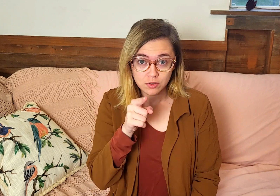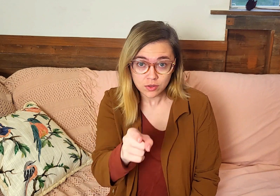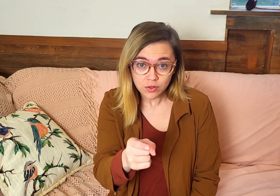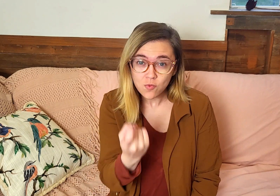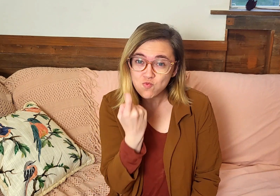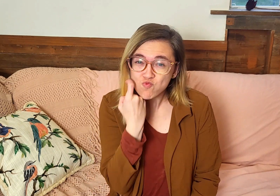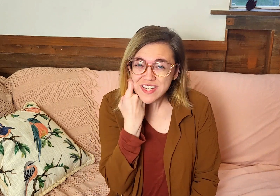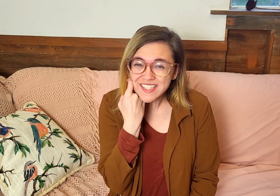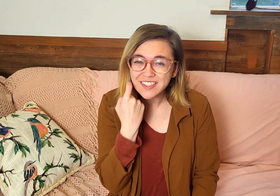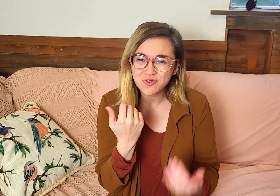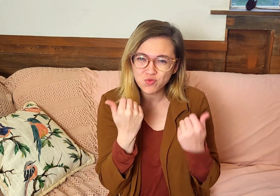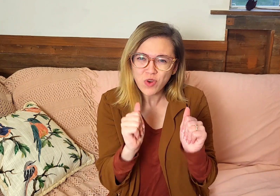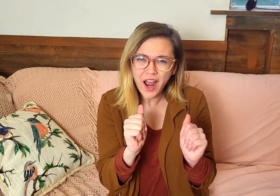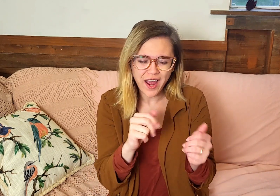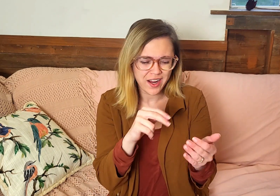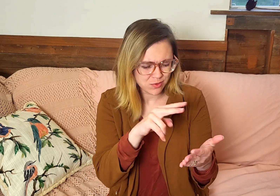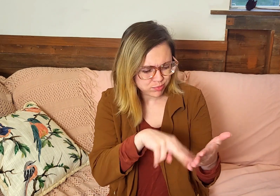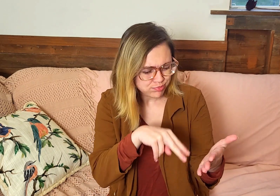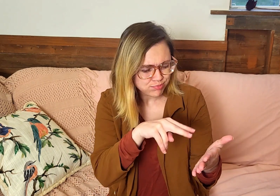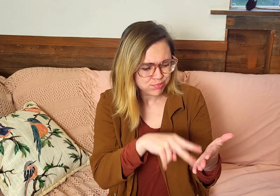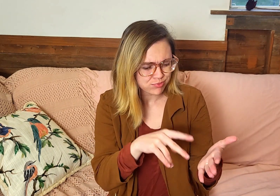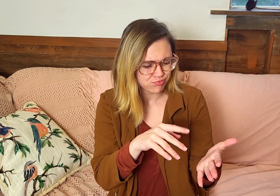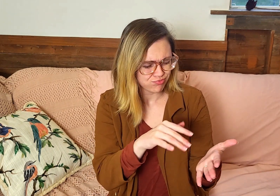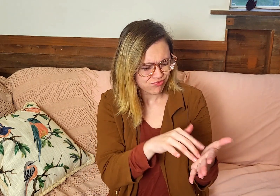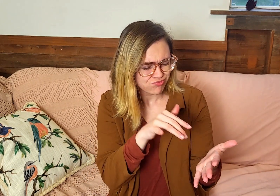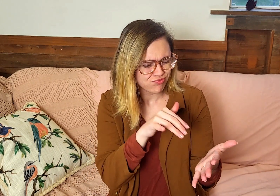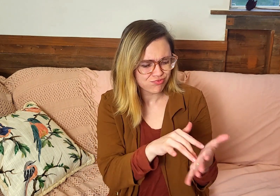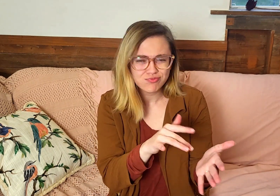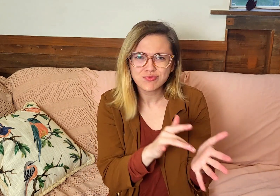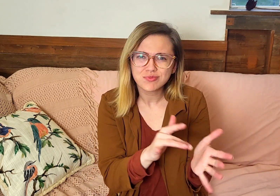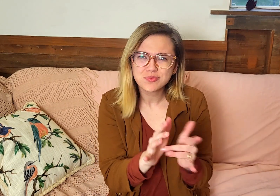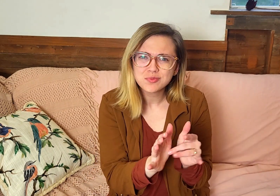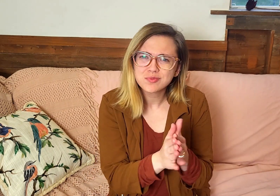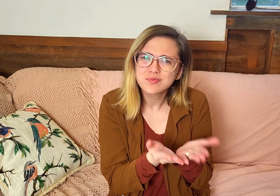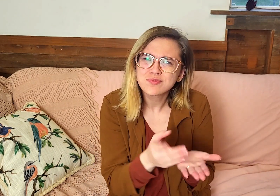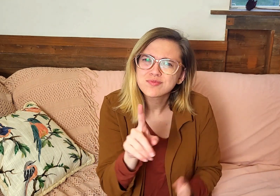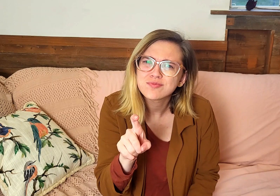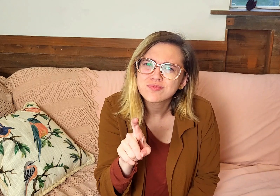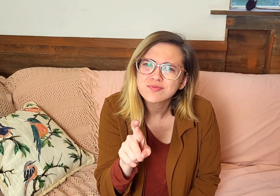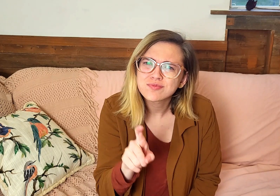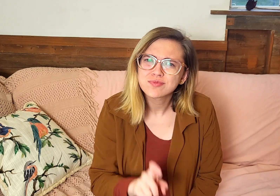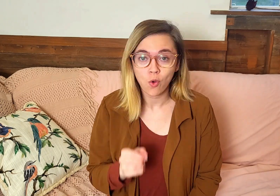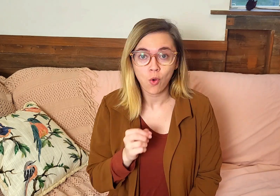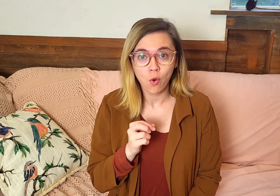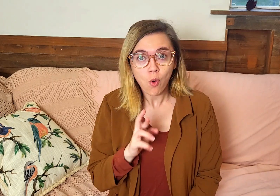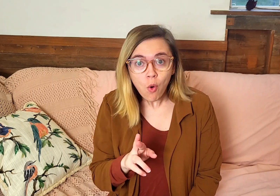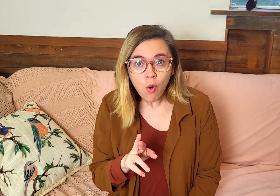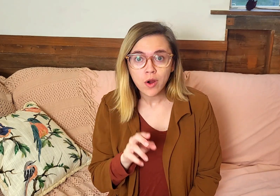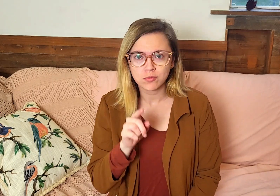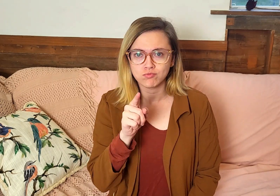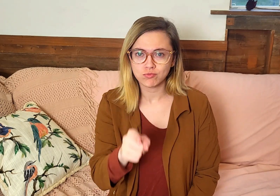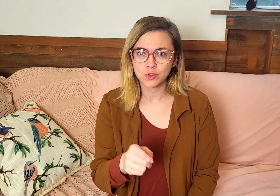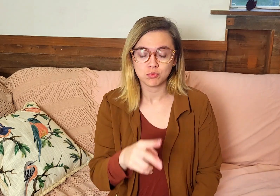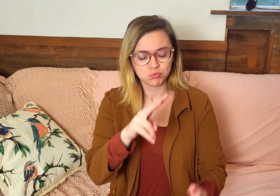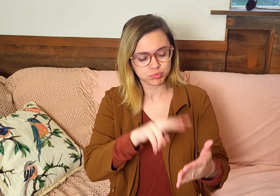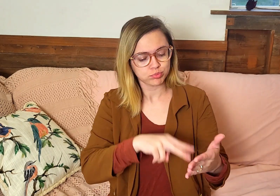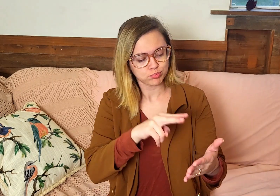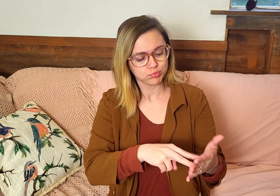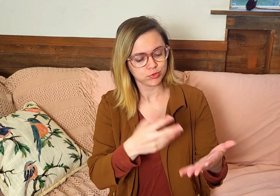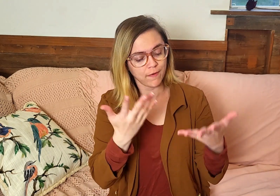Have you recently tried to read and study the Bible? Or, have you read